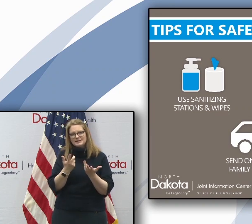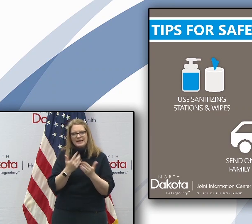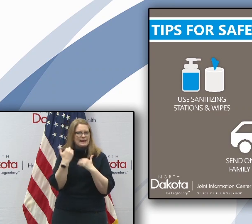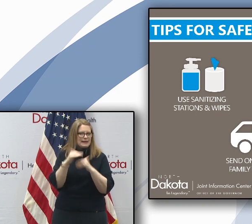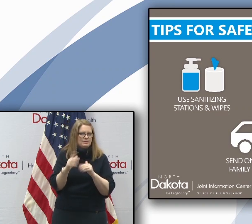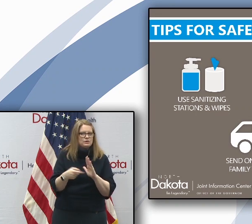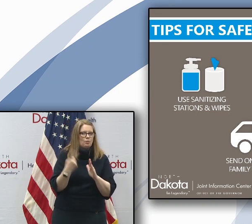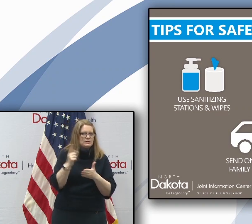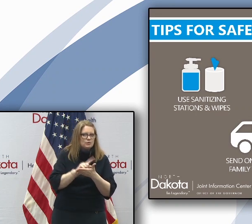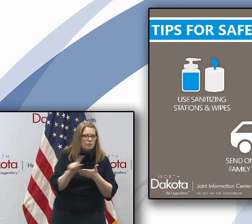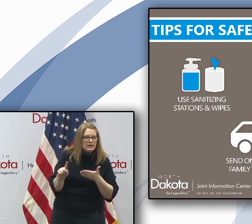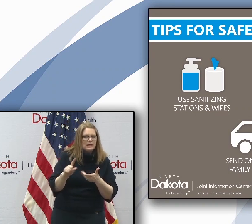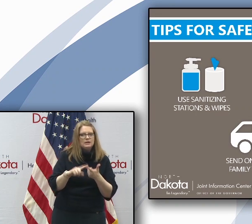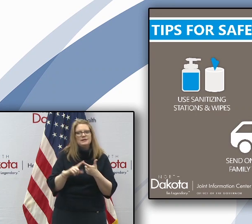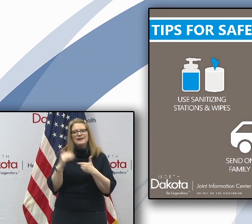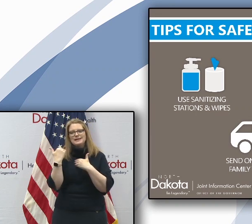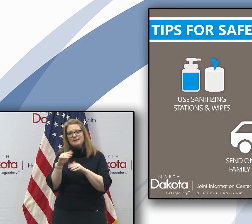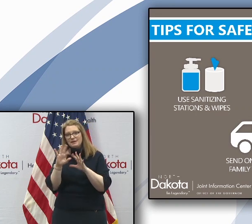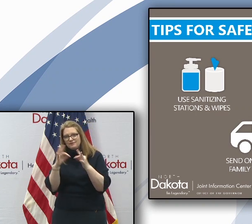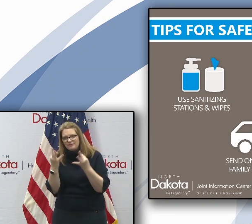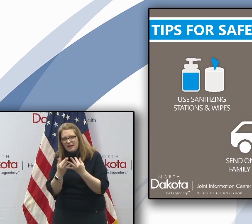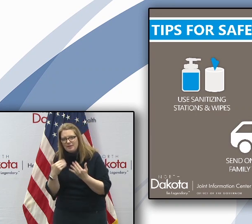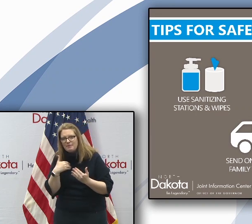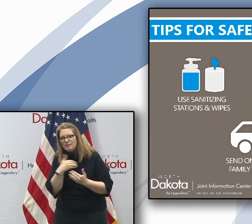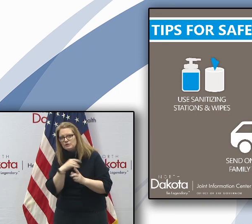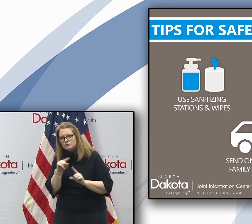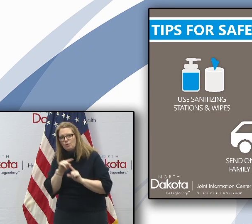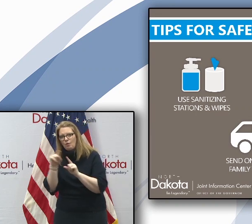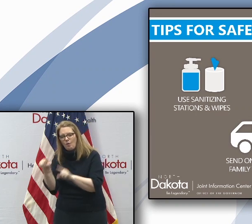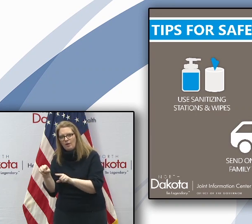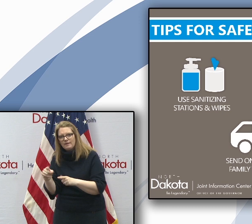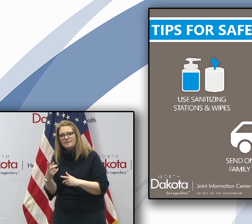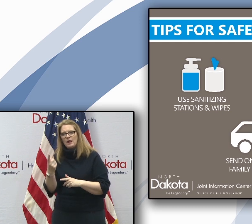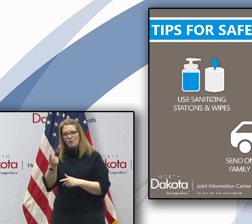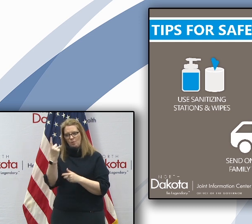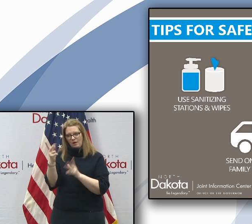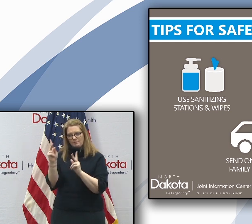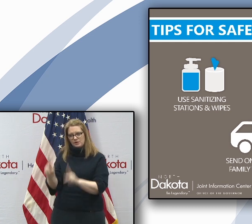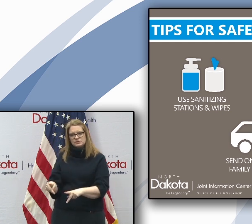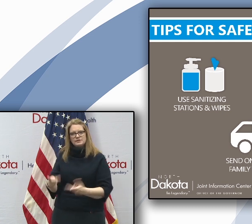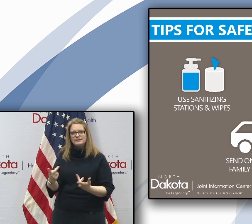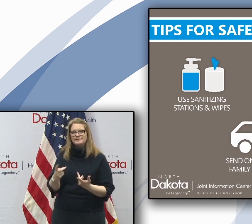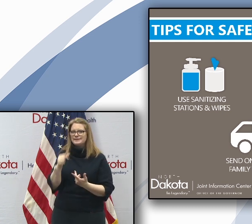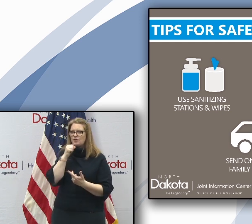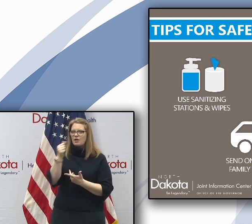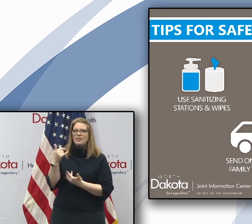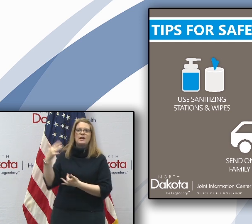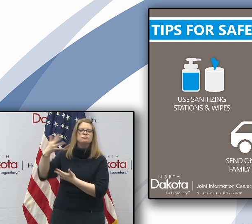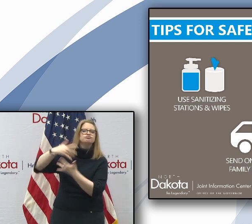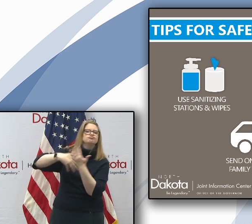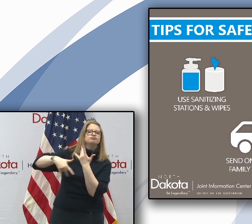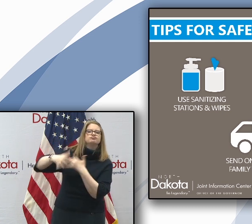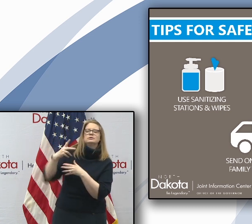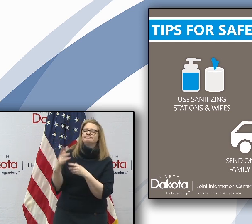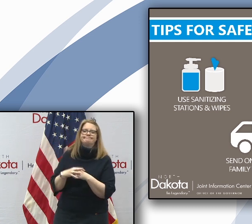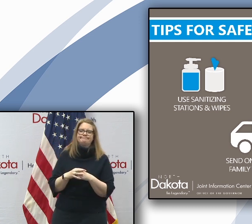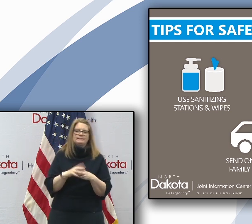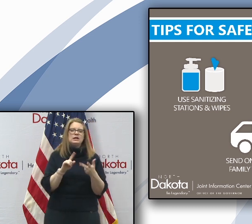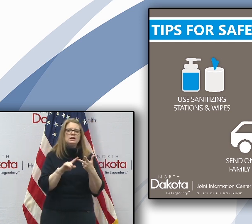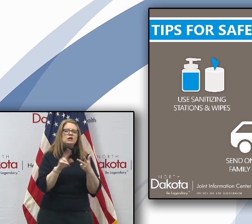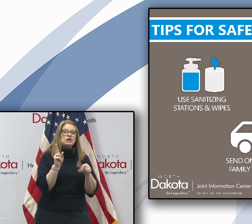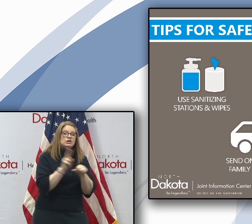trips to once a week, limit family members going on that trip, uh, to one person. These are not social outings, uh, hand washing